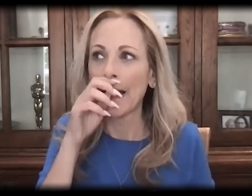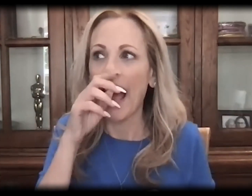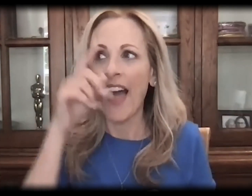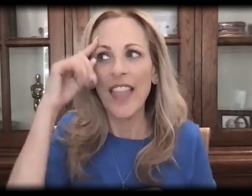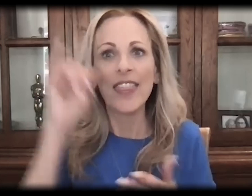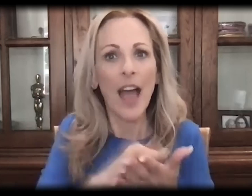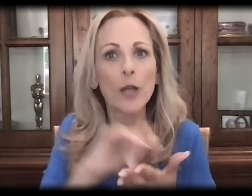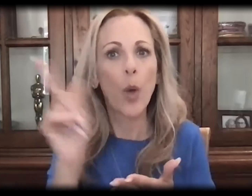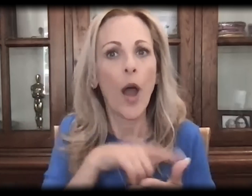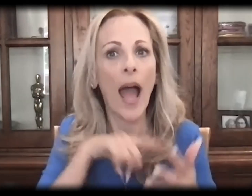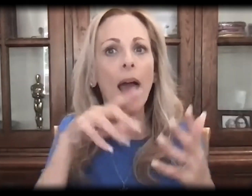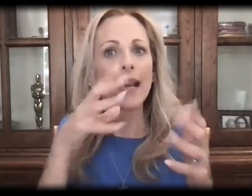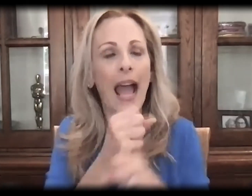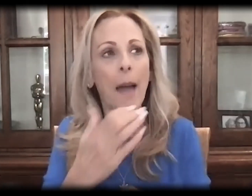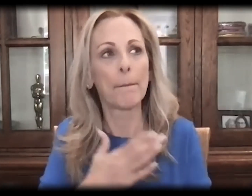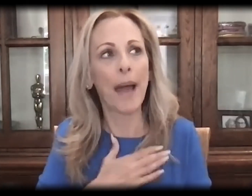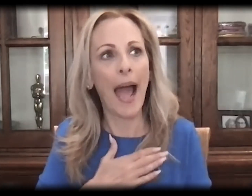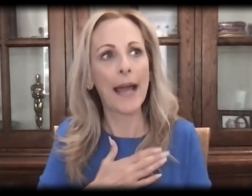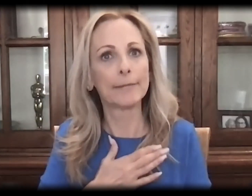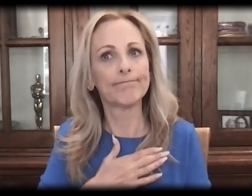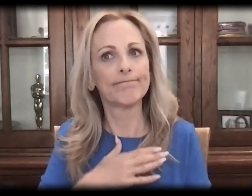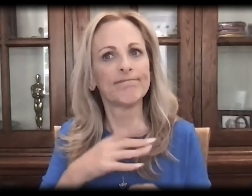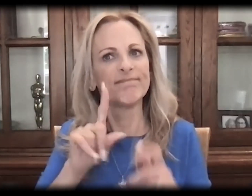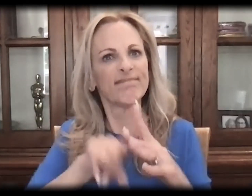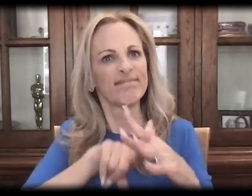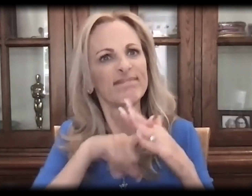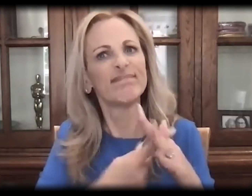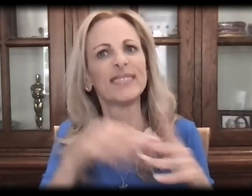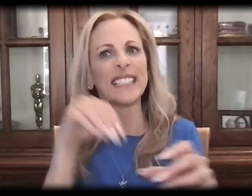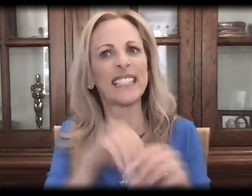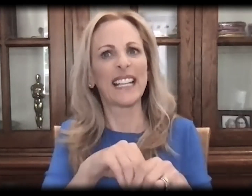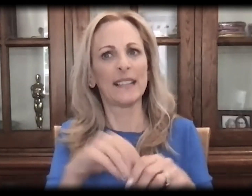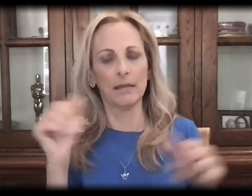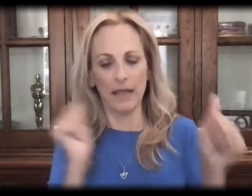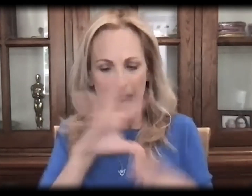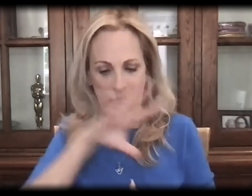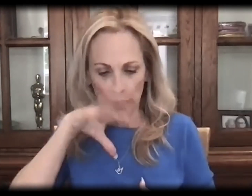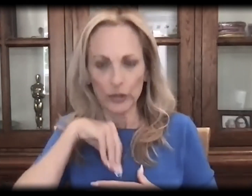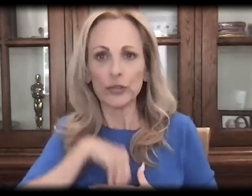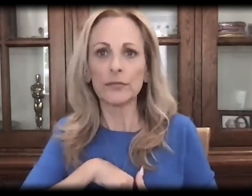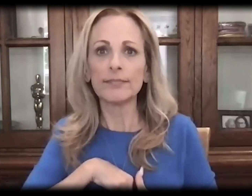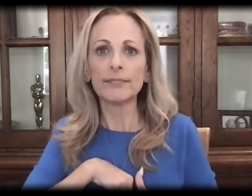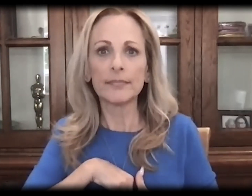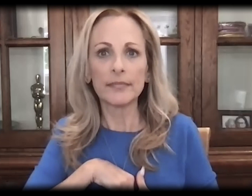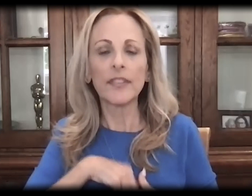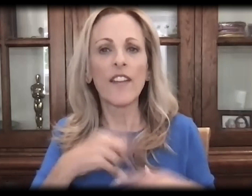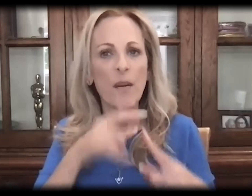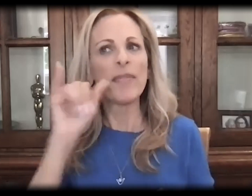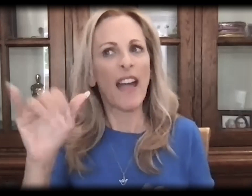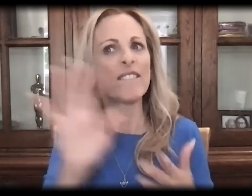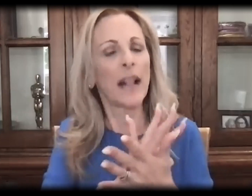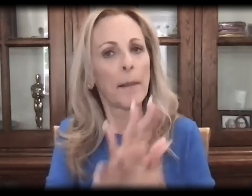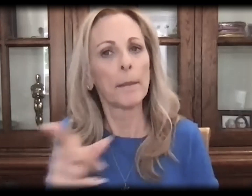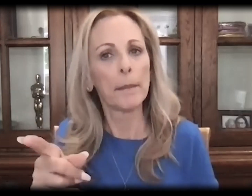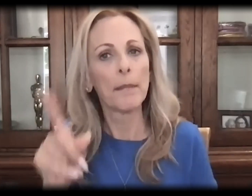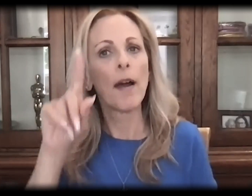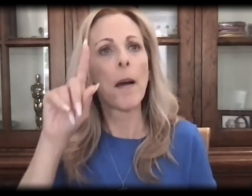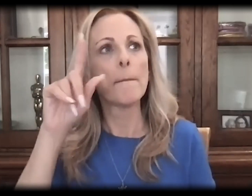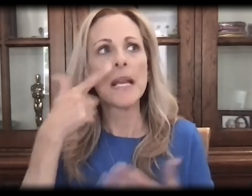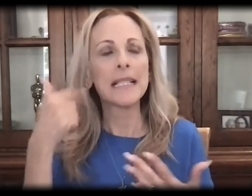And so I think that's where I got my start as an actor, from that film,